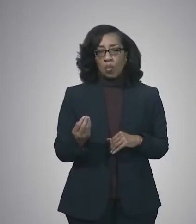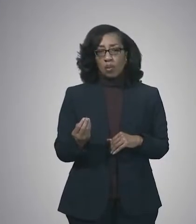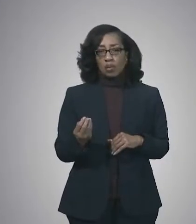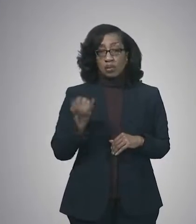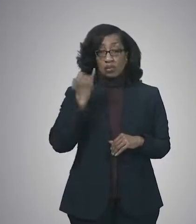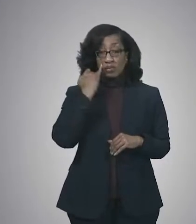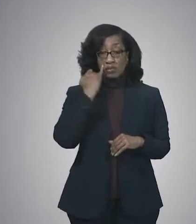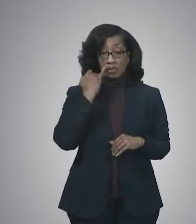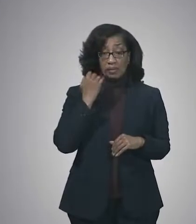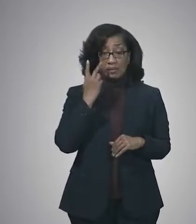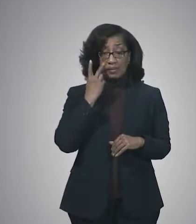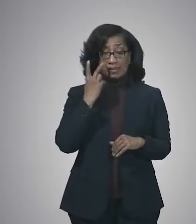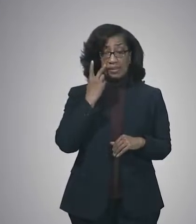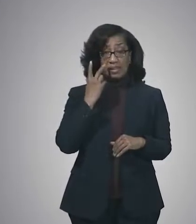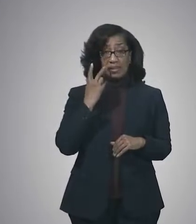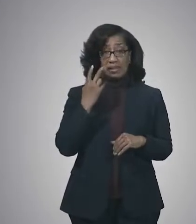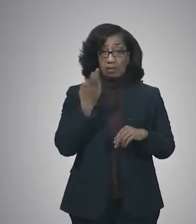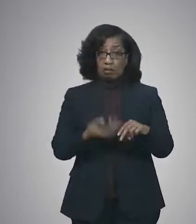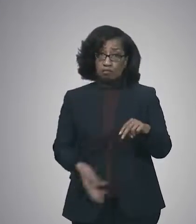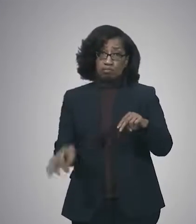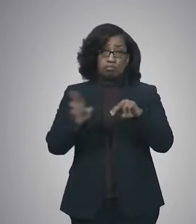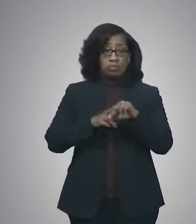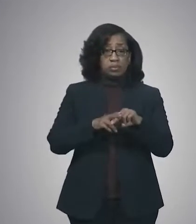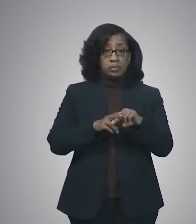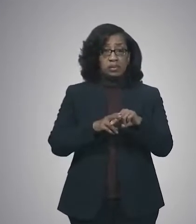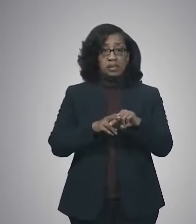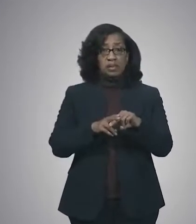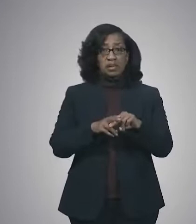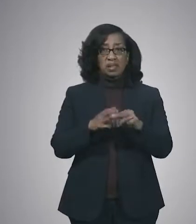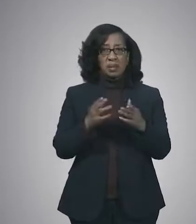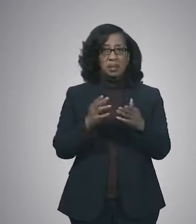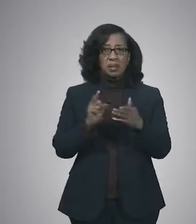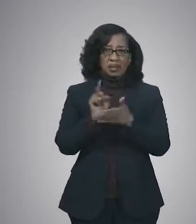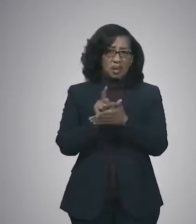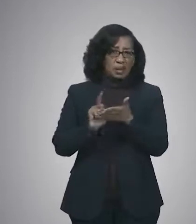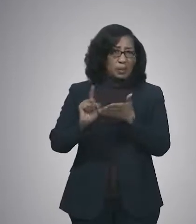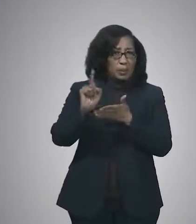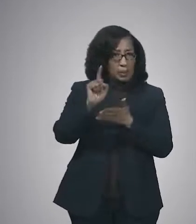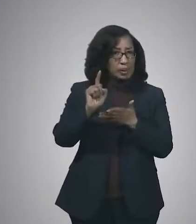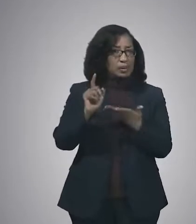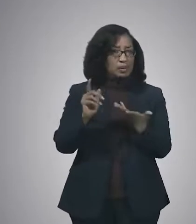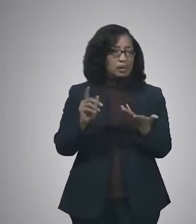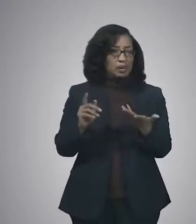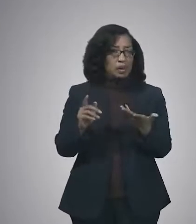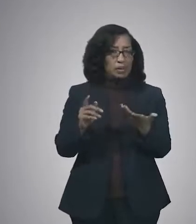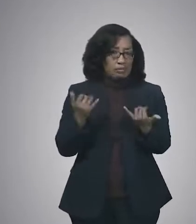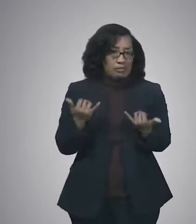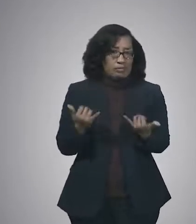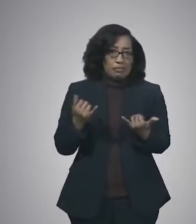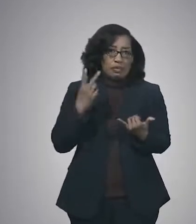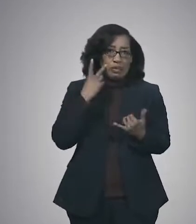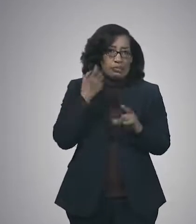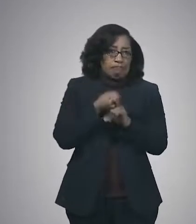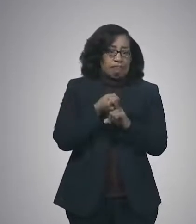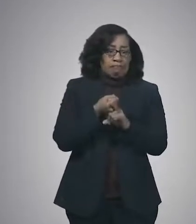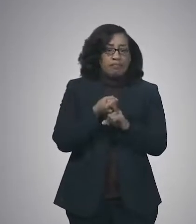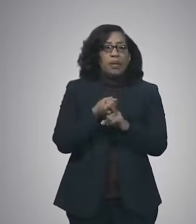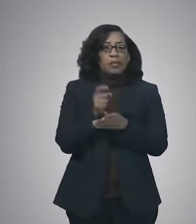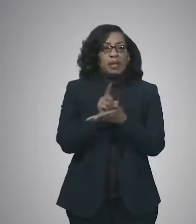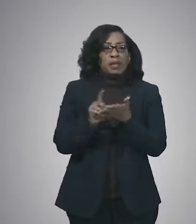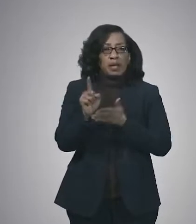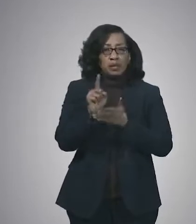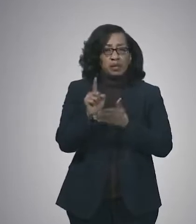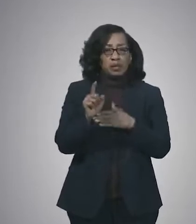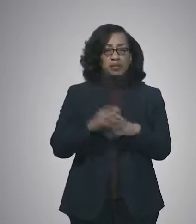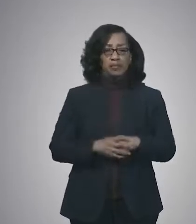any increases, it'd probably be another week out from Thanksgiving before we saw that. And for right now, we're just